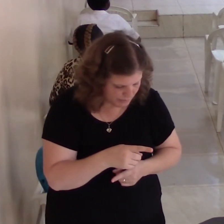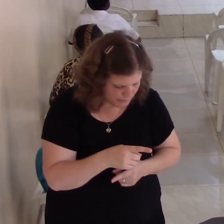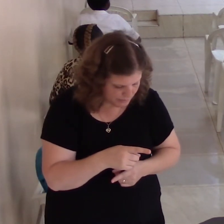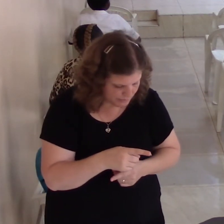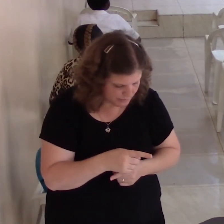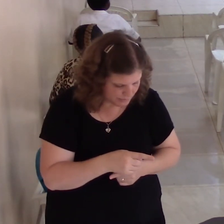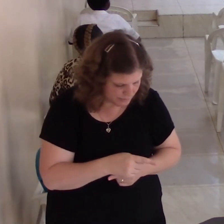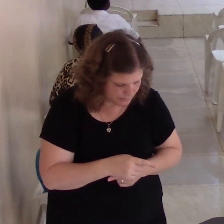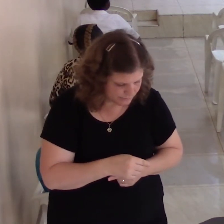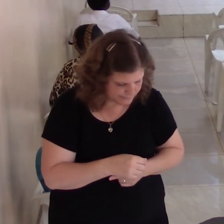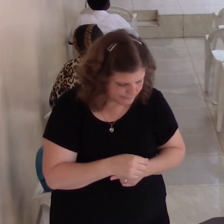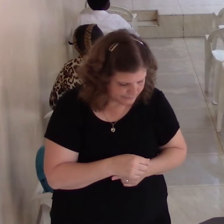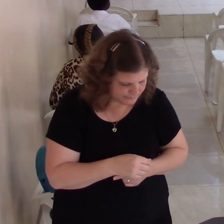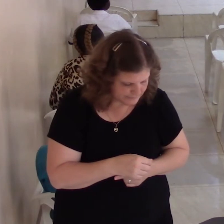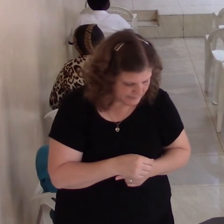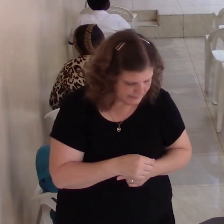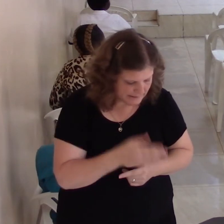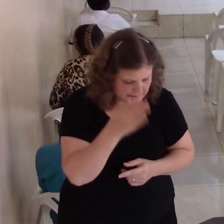be able to pray for me. Are you praying for others?